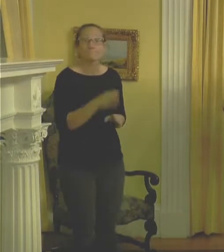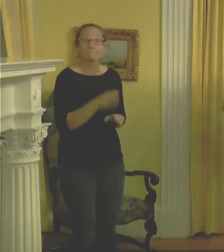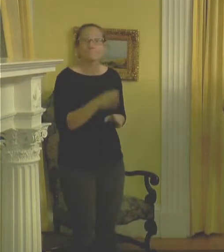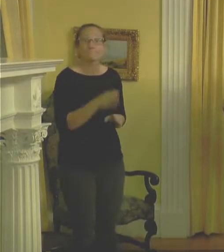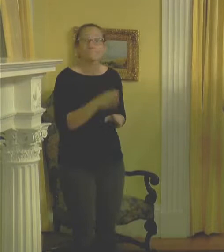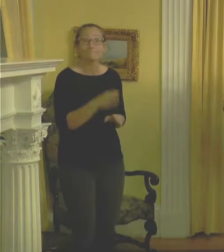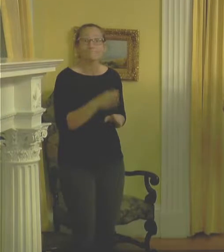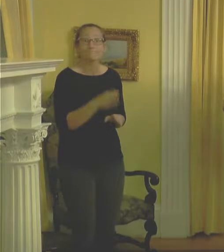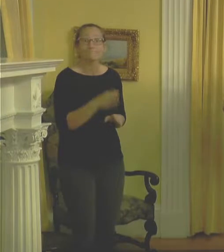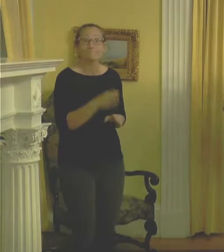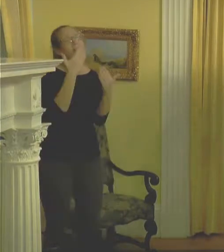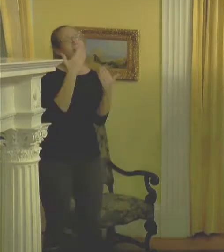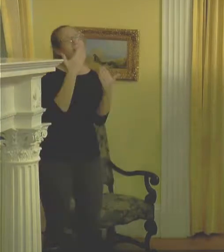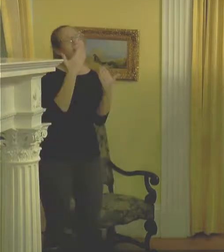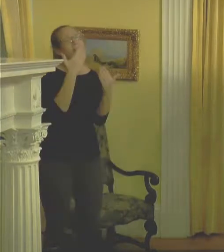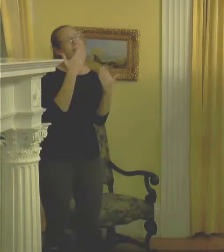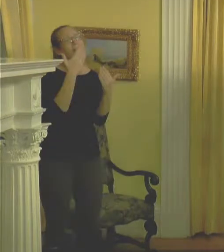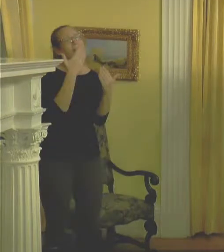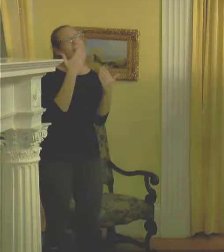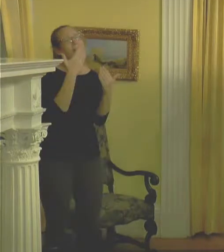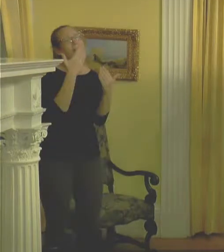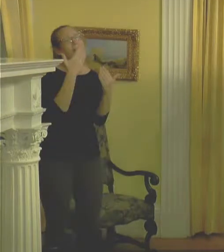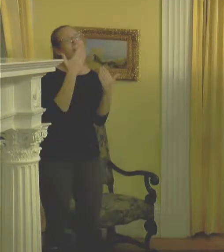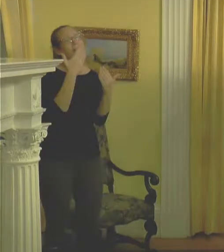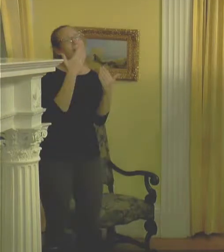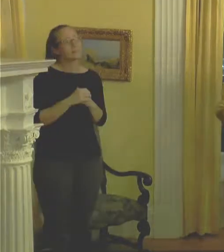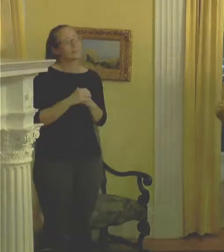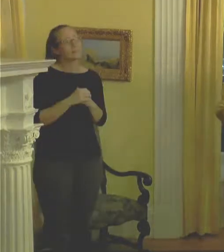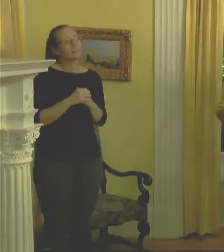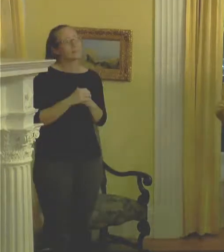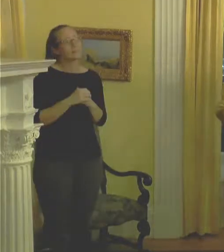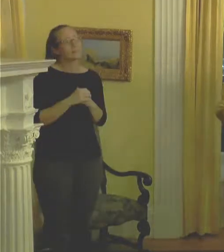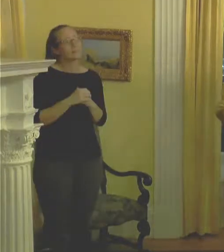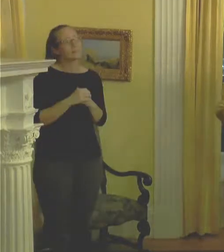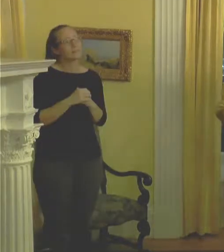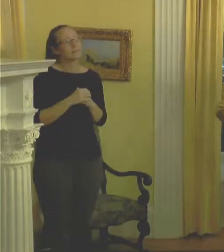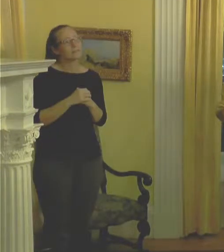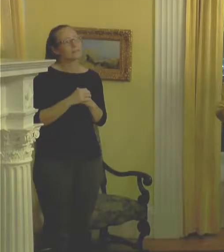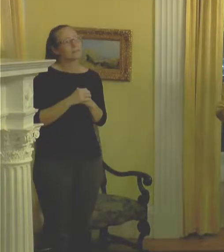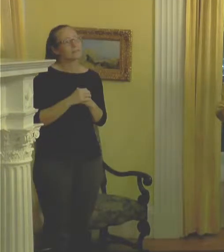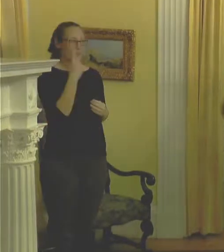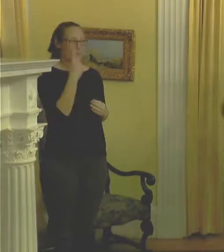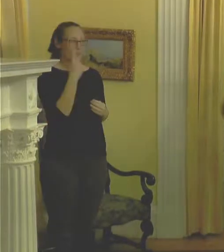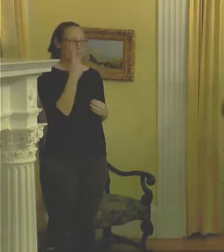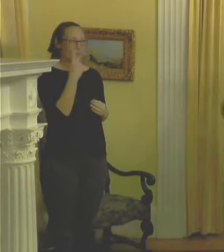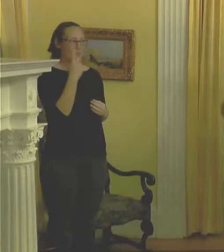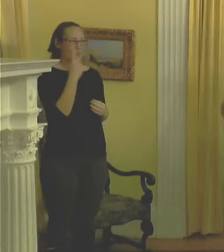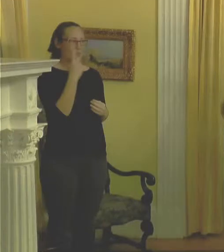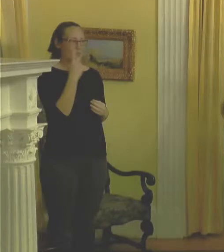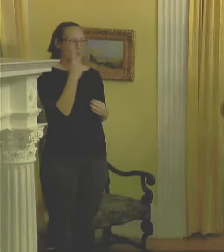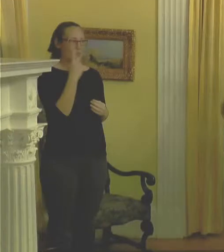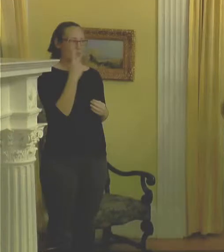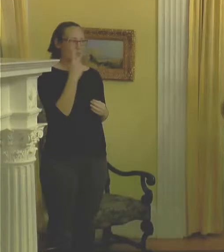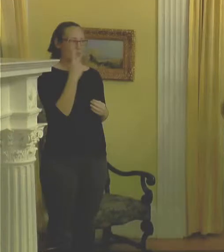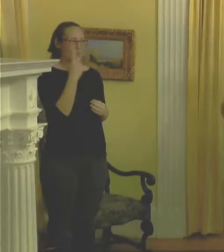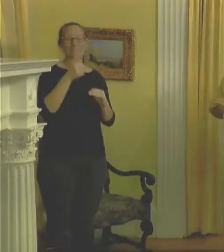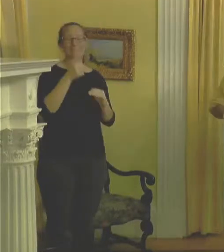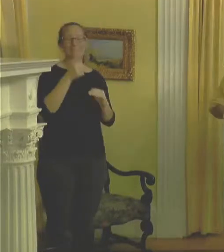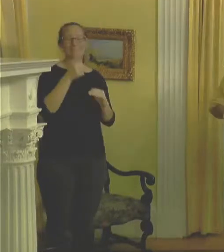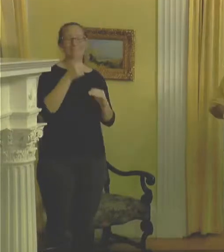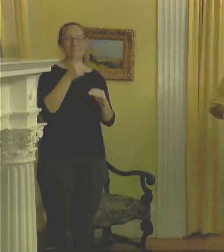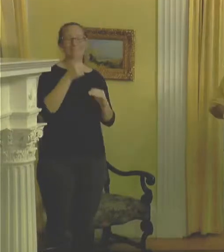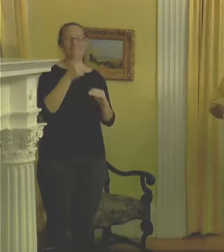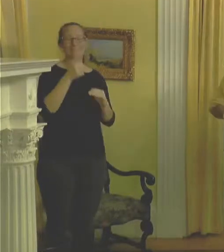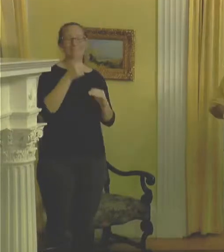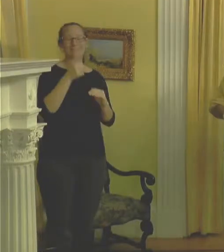Hello everyone, thank you for coming. I really, I told Julie I thought it would be ten people here, so it's more than ten, so thank you for coming.